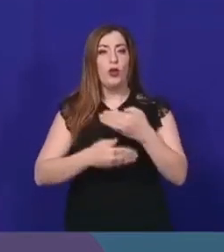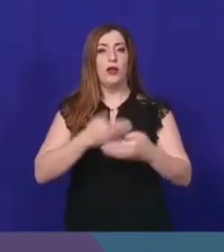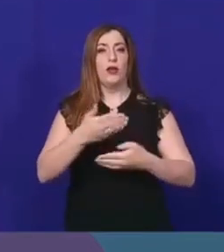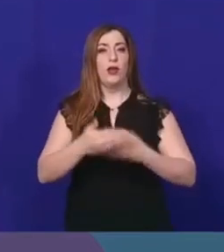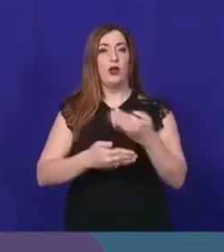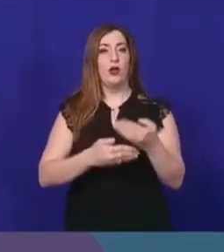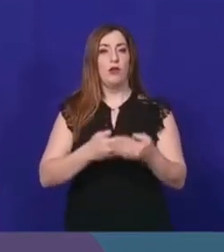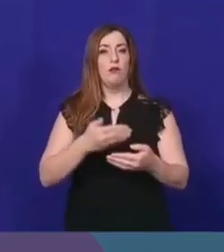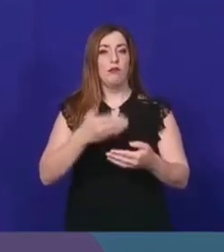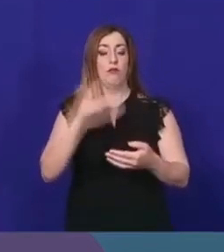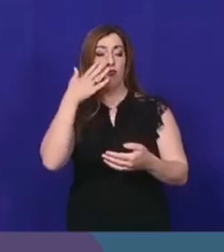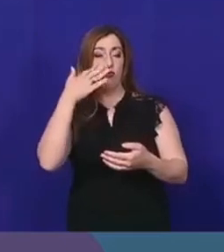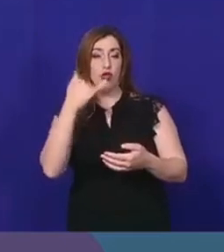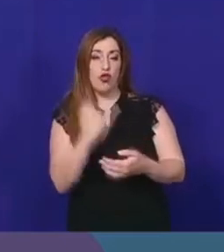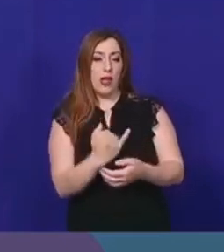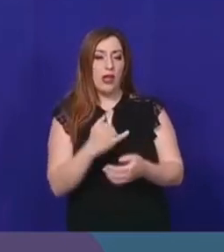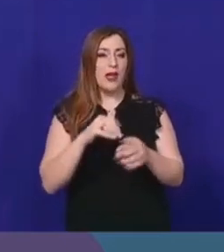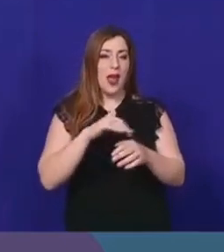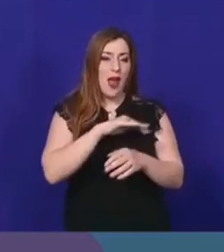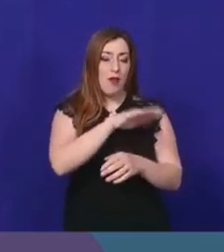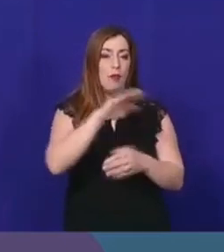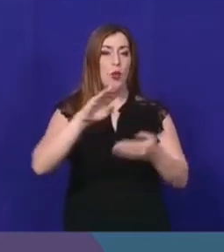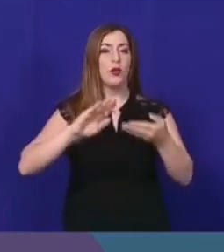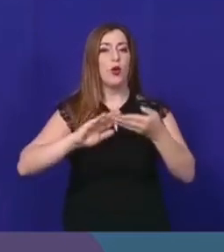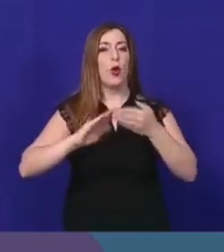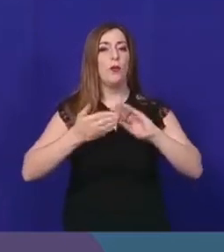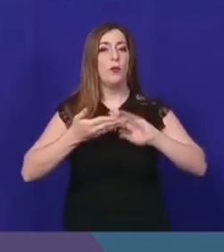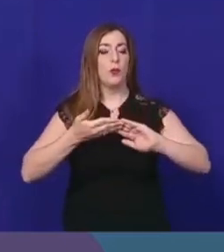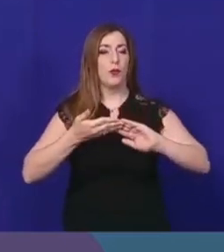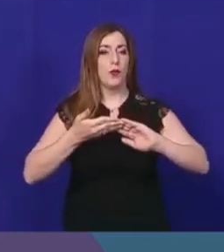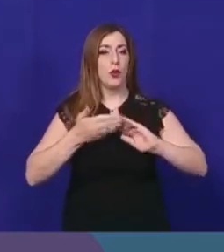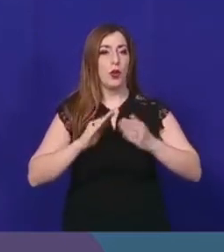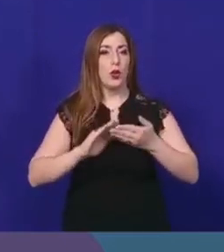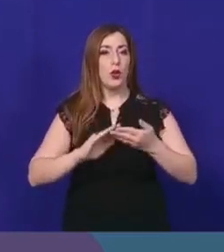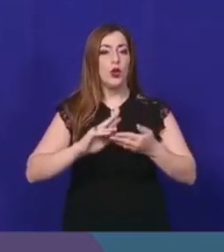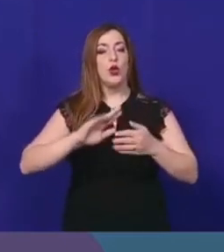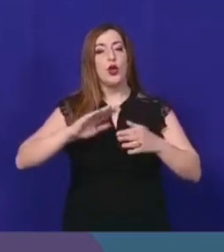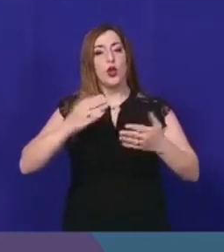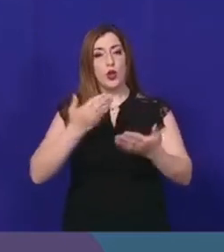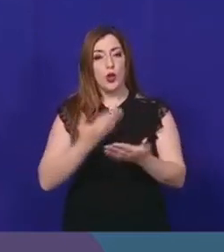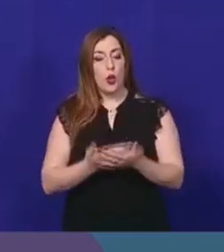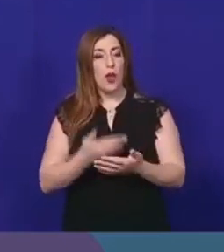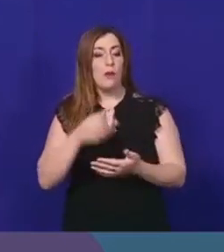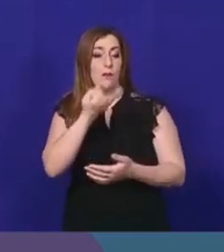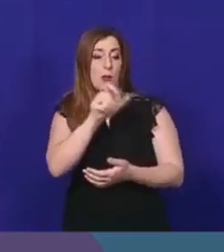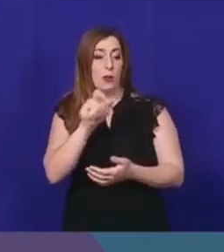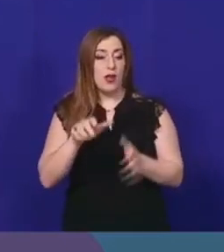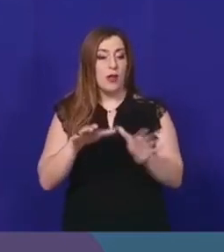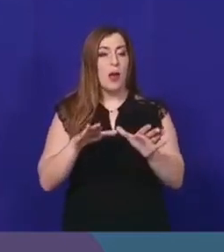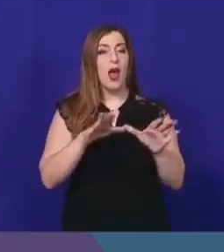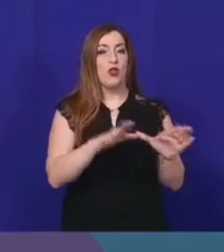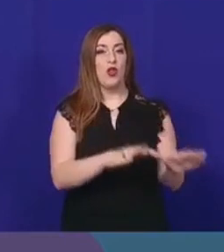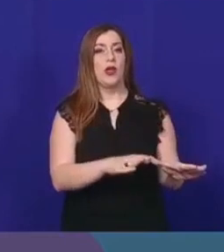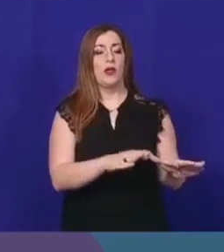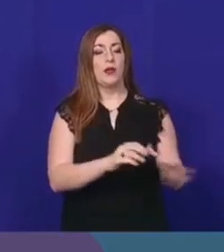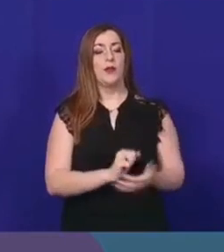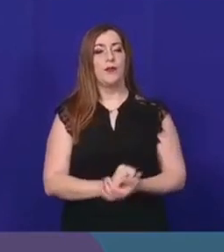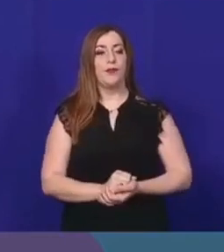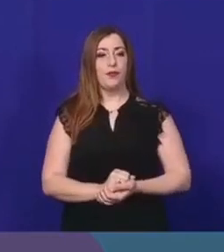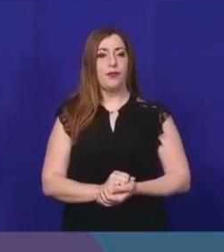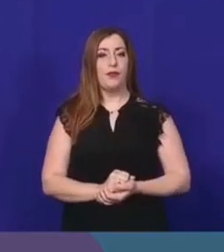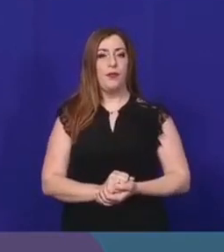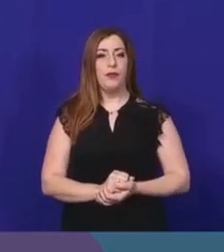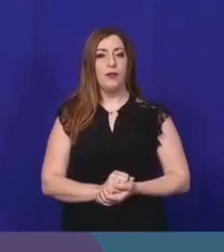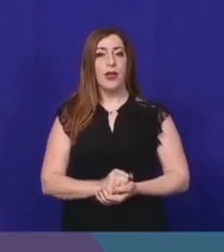identify in the community will be controlled through isolation and contact tracing. This is the start